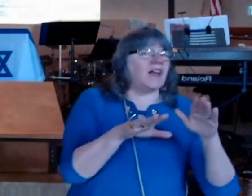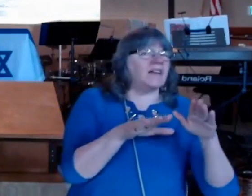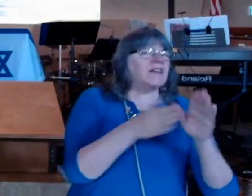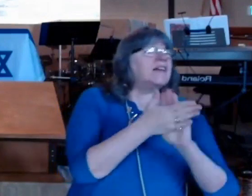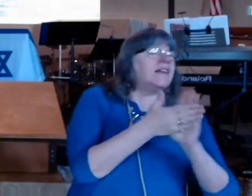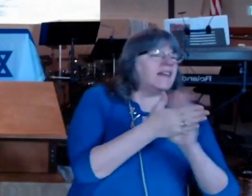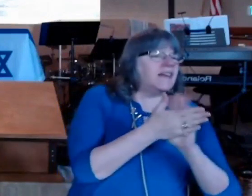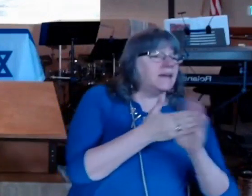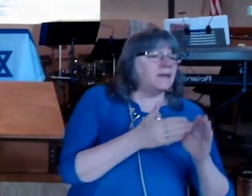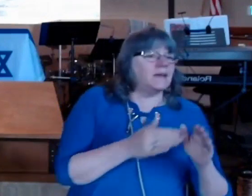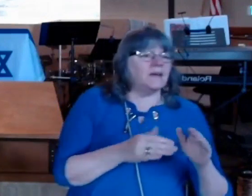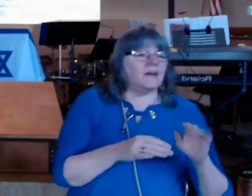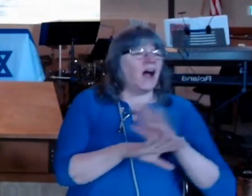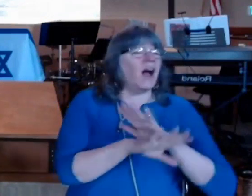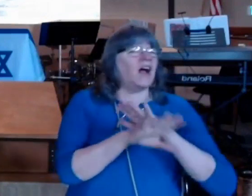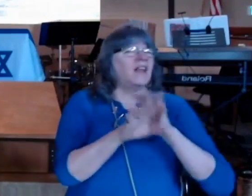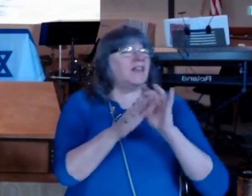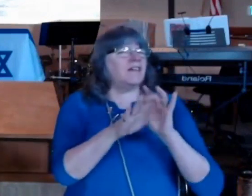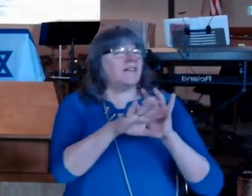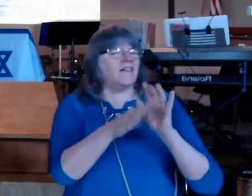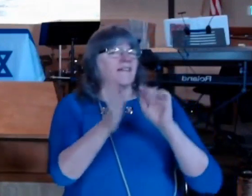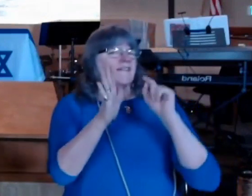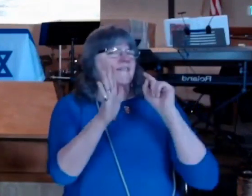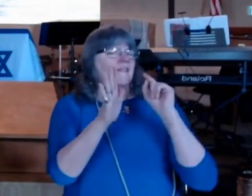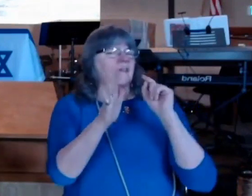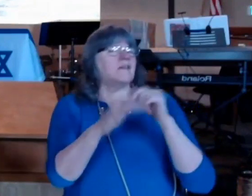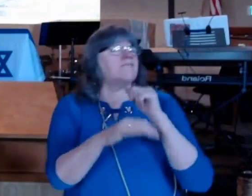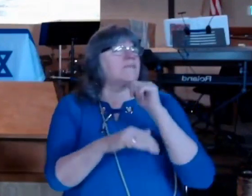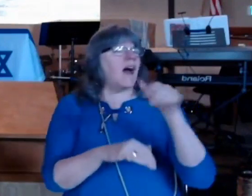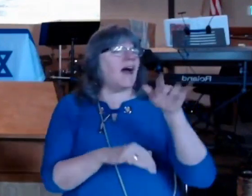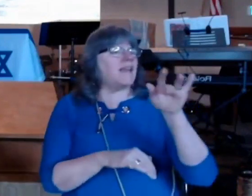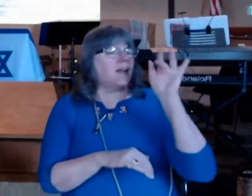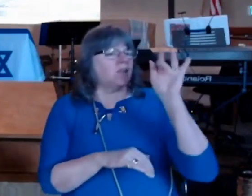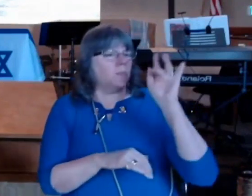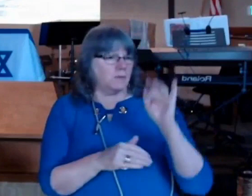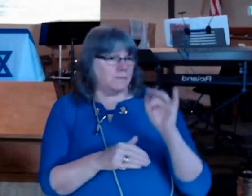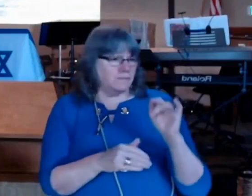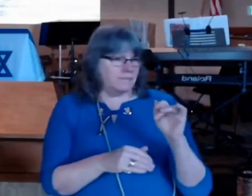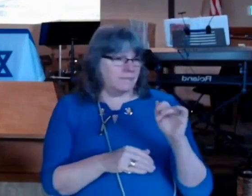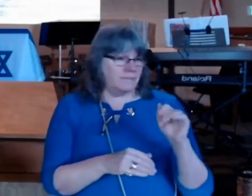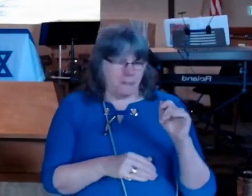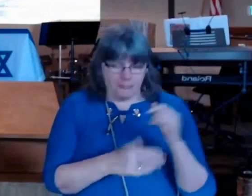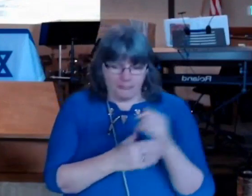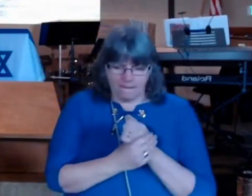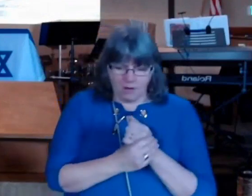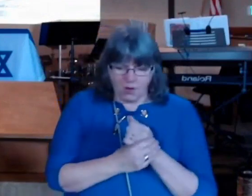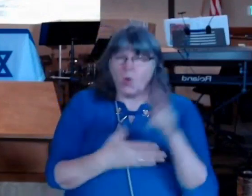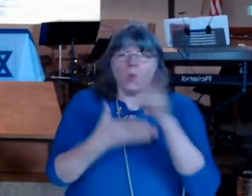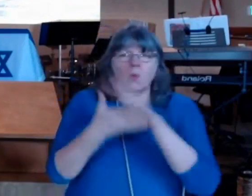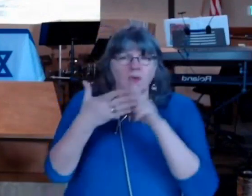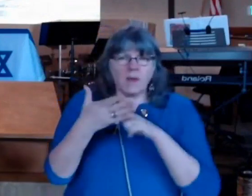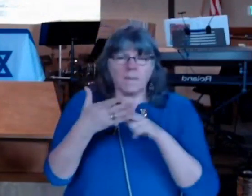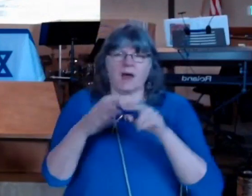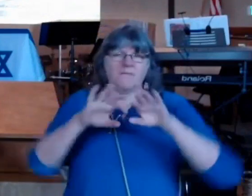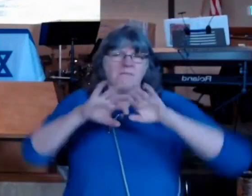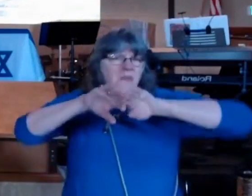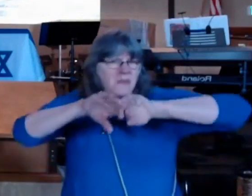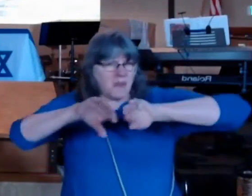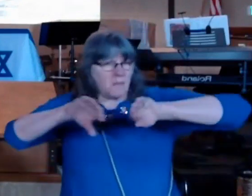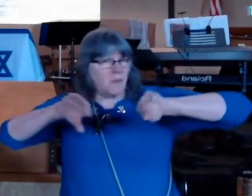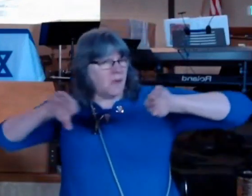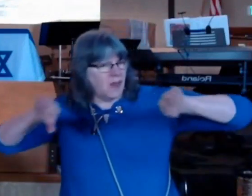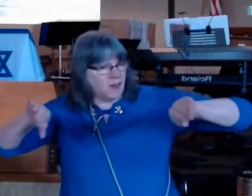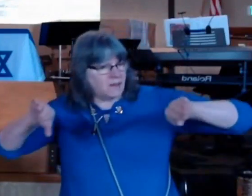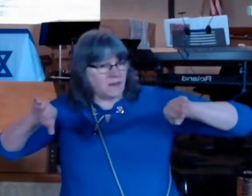that's what we read about we read about quarantines we read about and the instructions that we